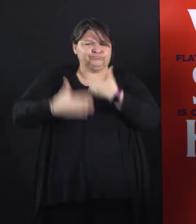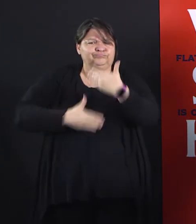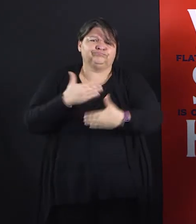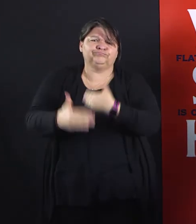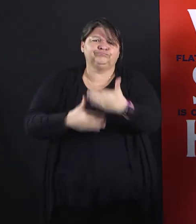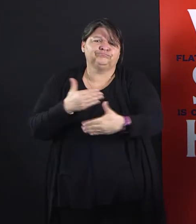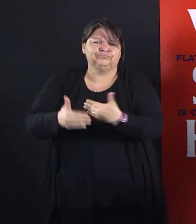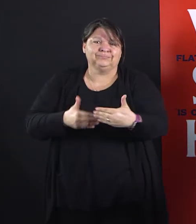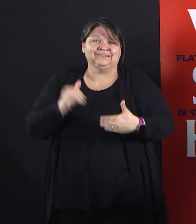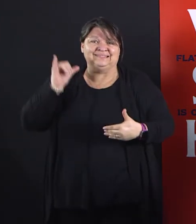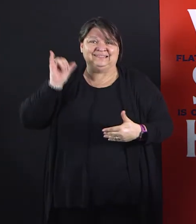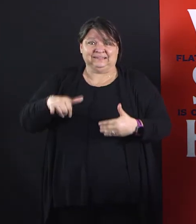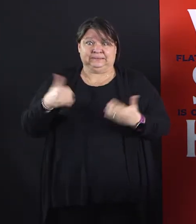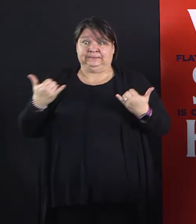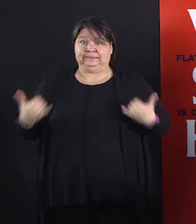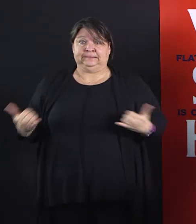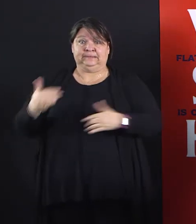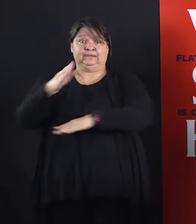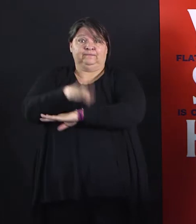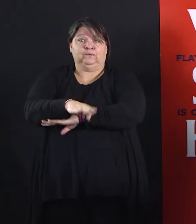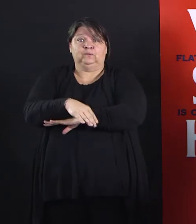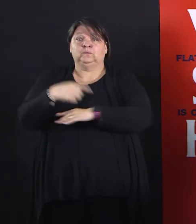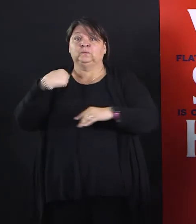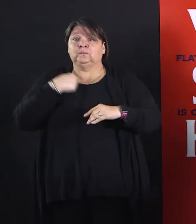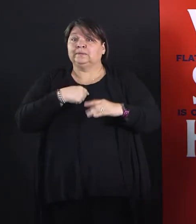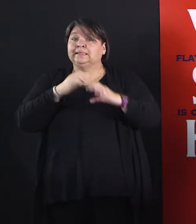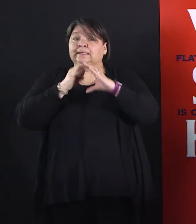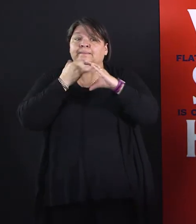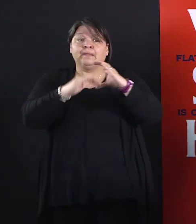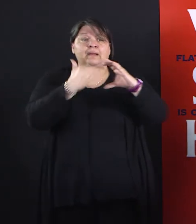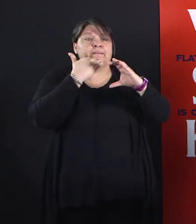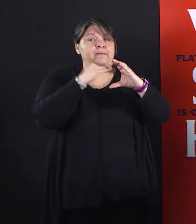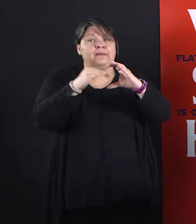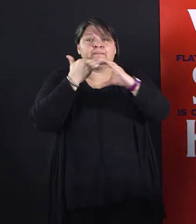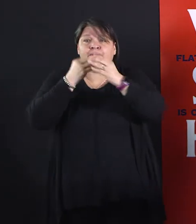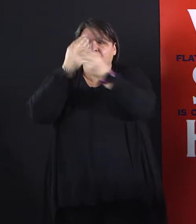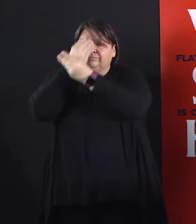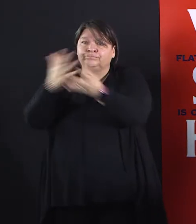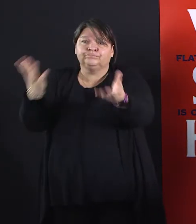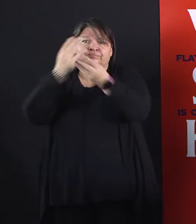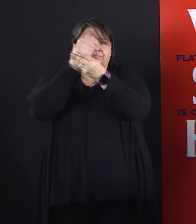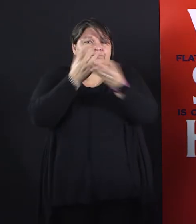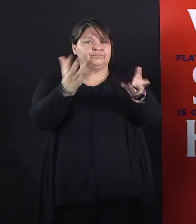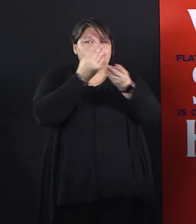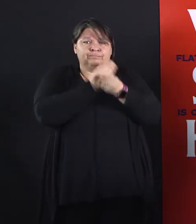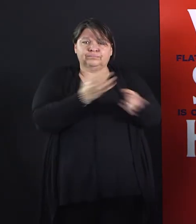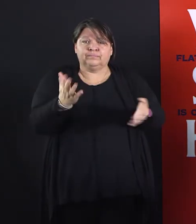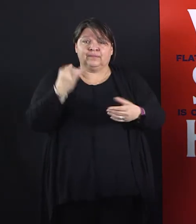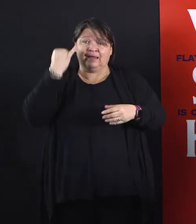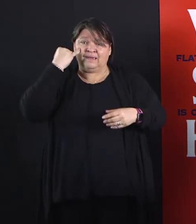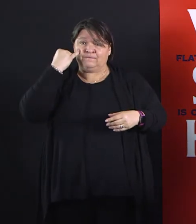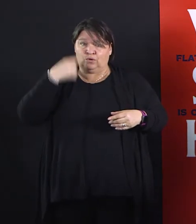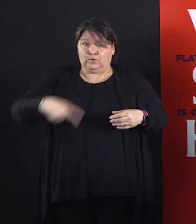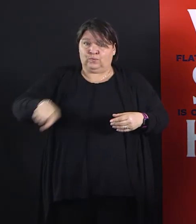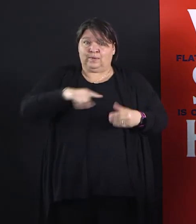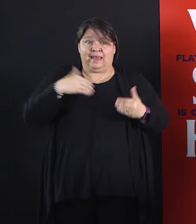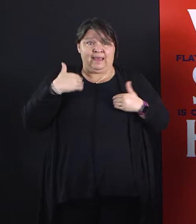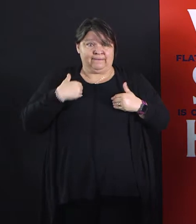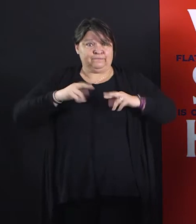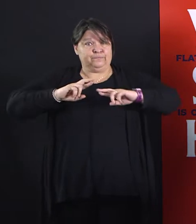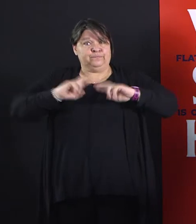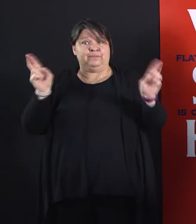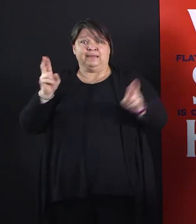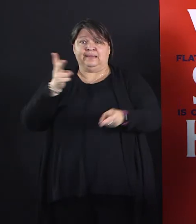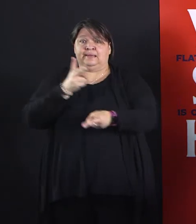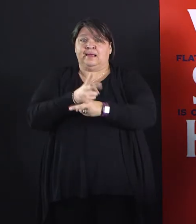afternoon, and we have shared this also with your child care mentors. This will work to ensure that no classroom exceeds a total of 10